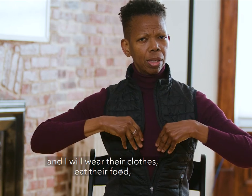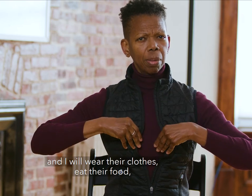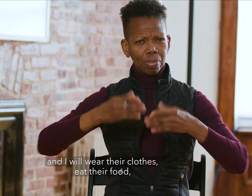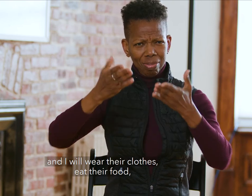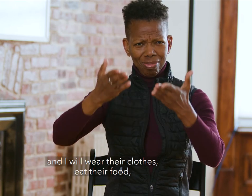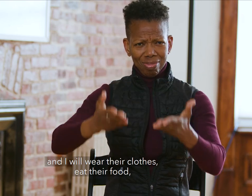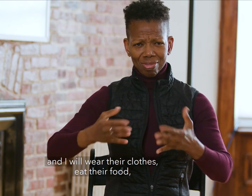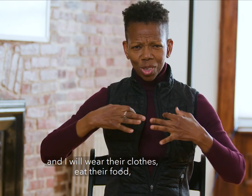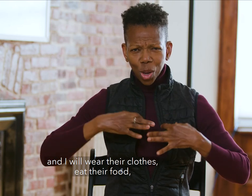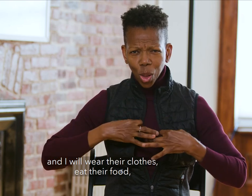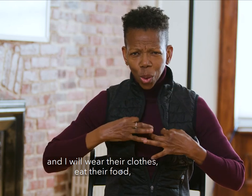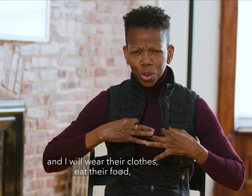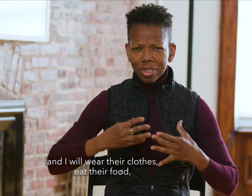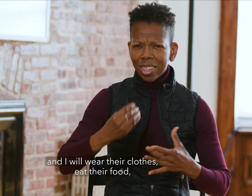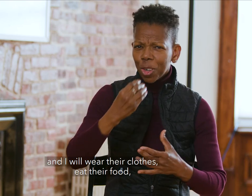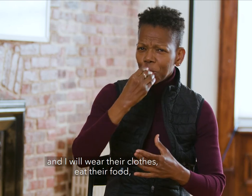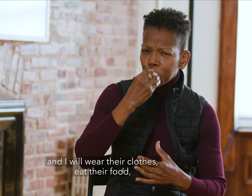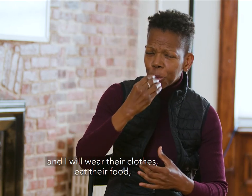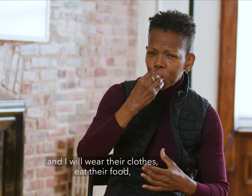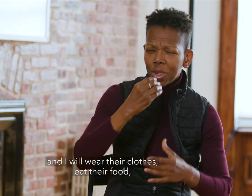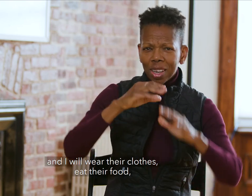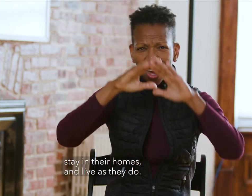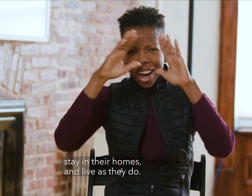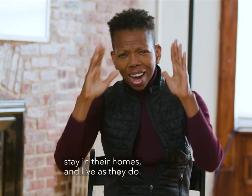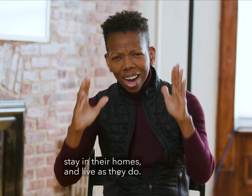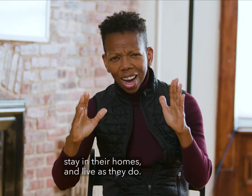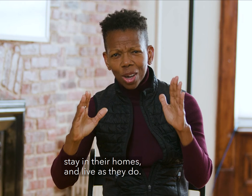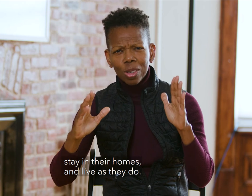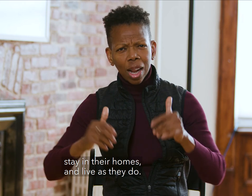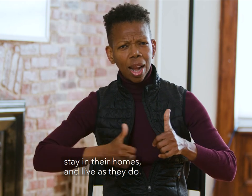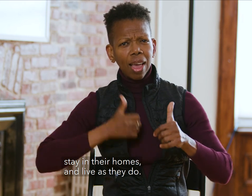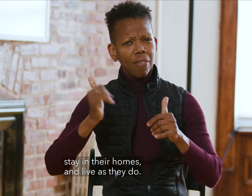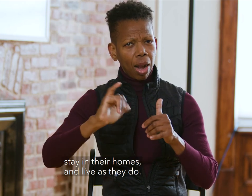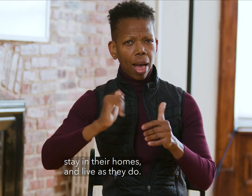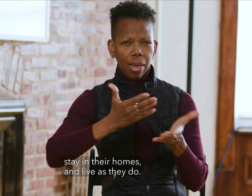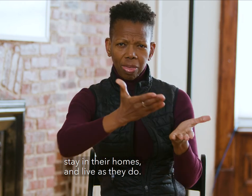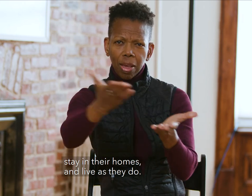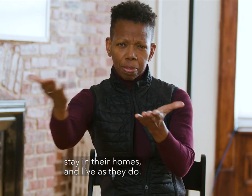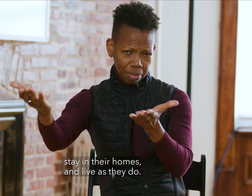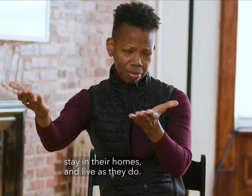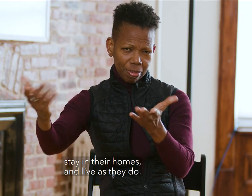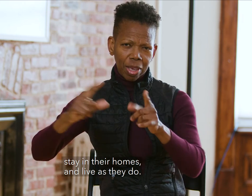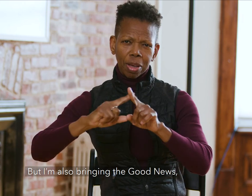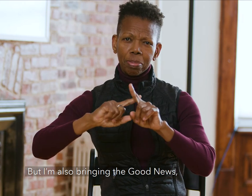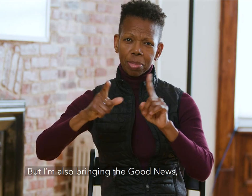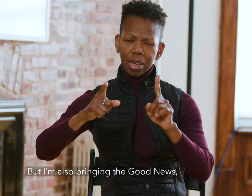And I will wear their clothes, eat their food, stay in their homes, and live as they do.